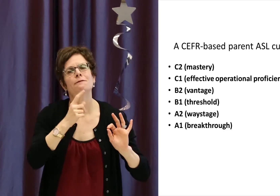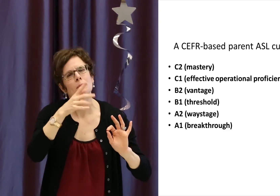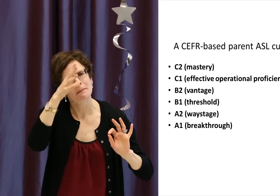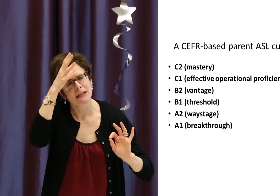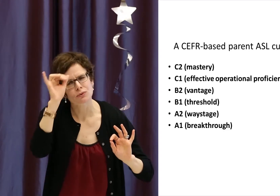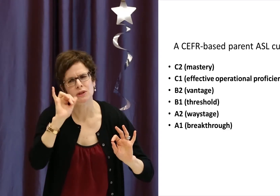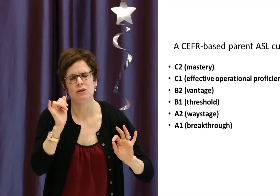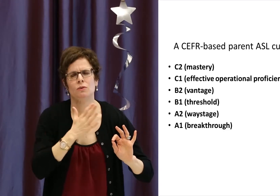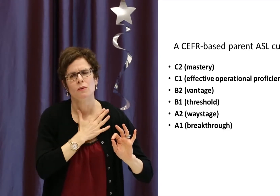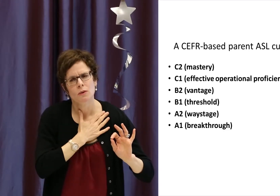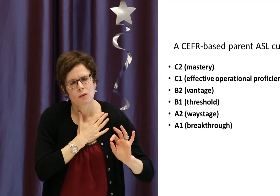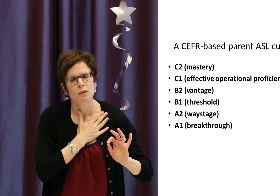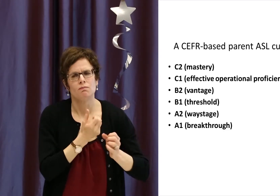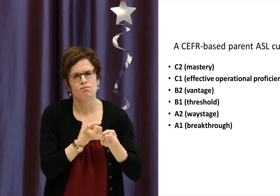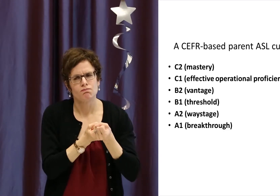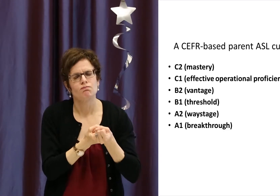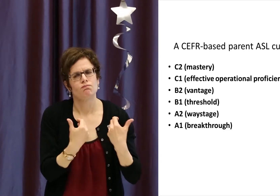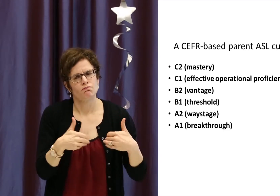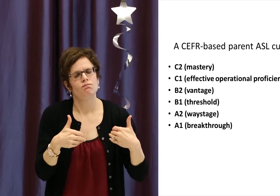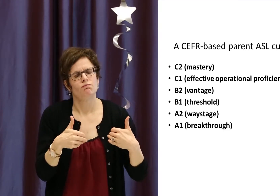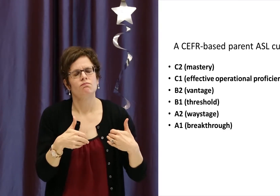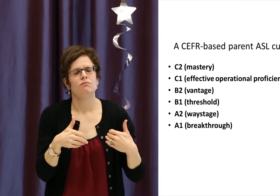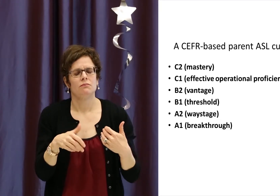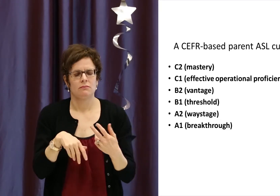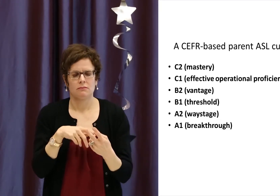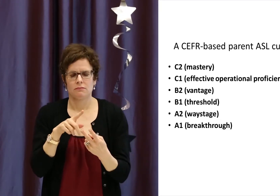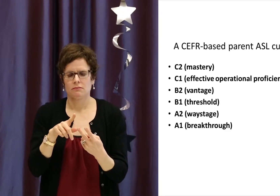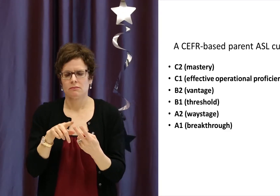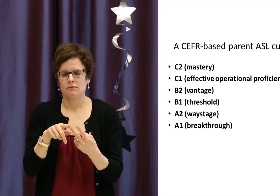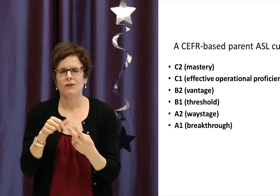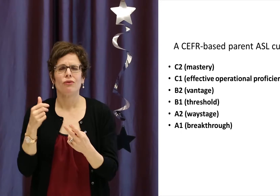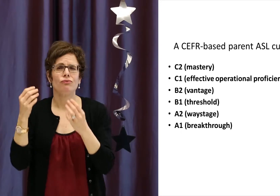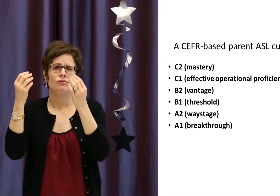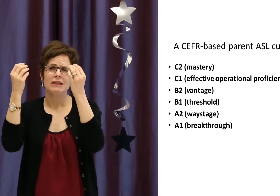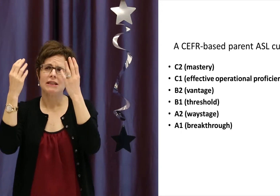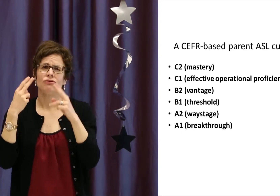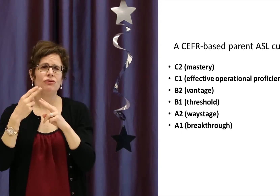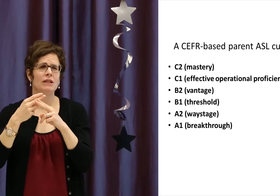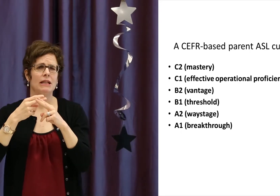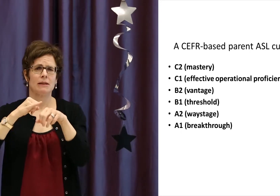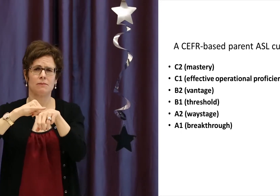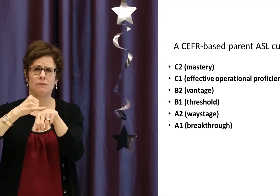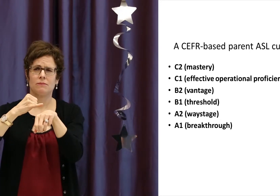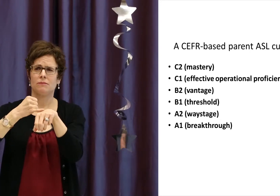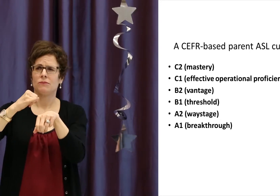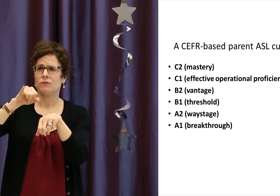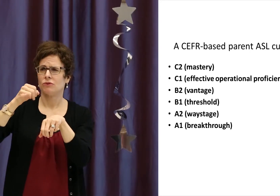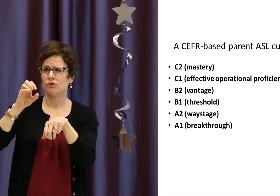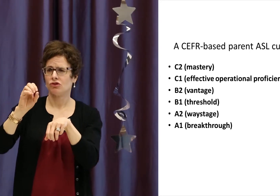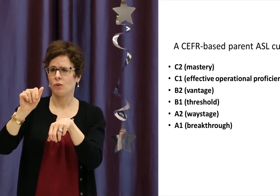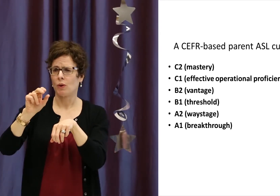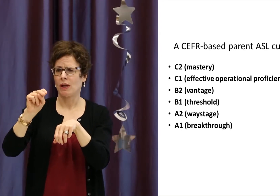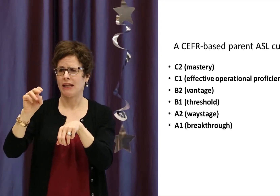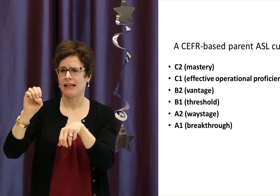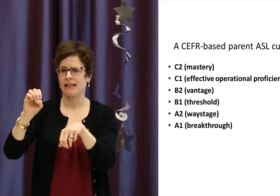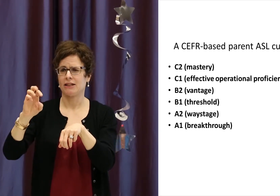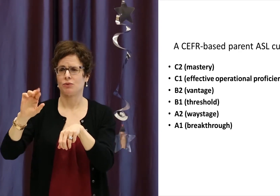just outstanding in working with parents and how to support their needs. The other instructor is named Joanne